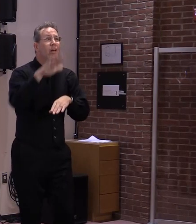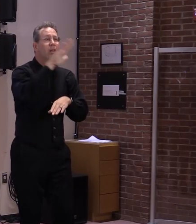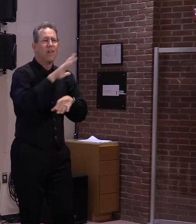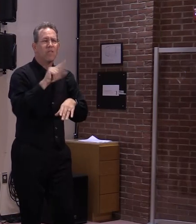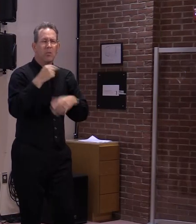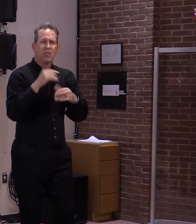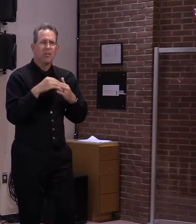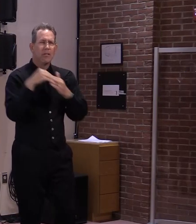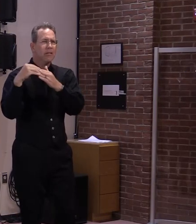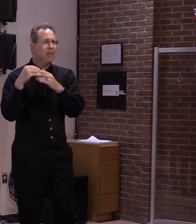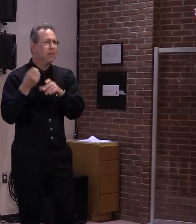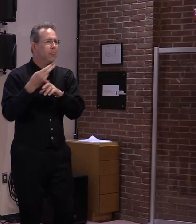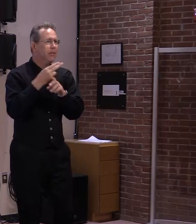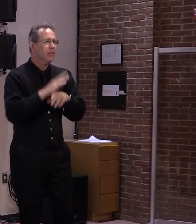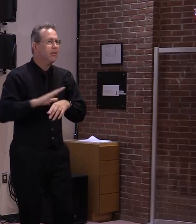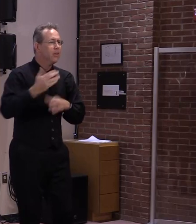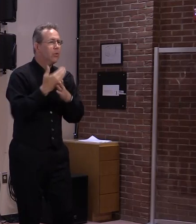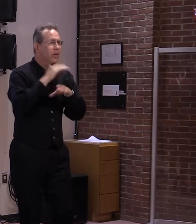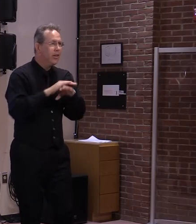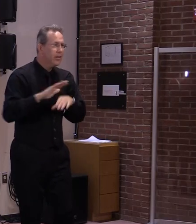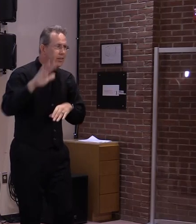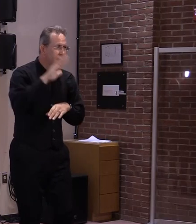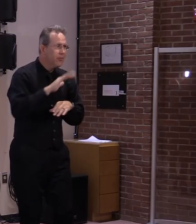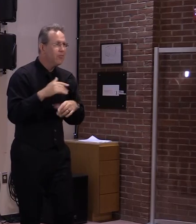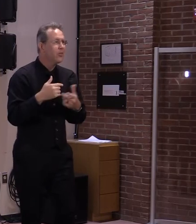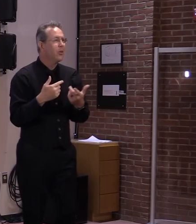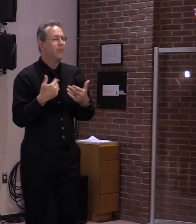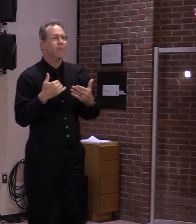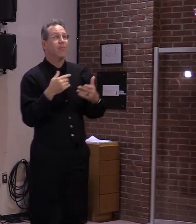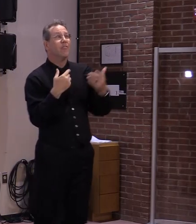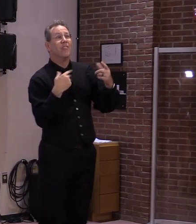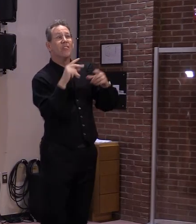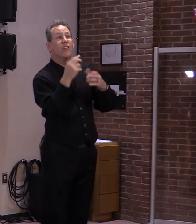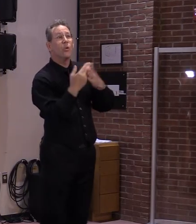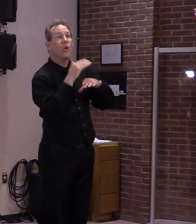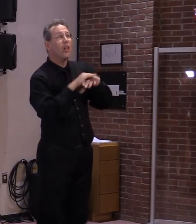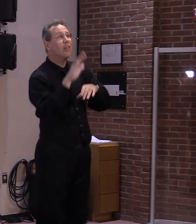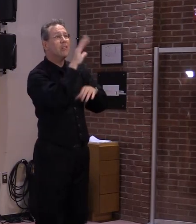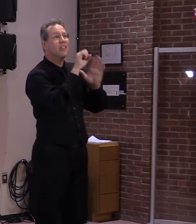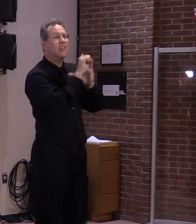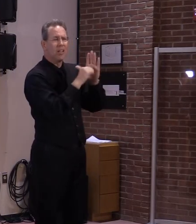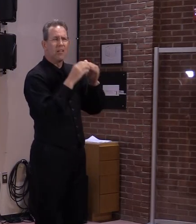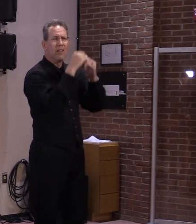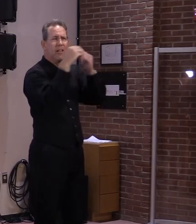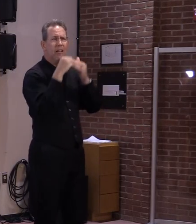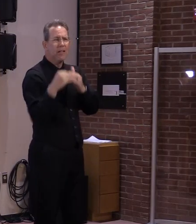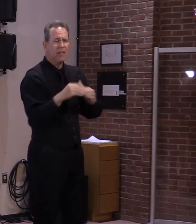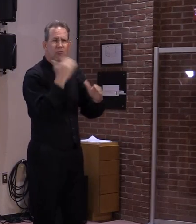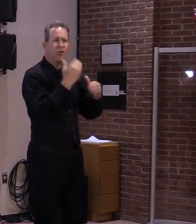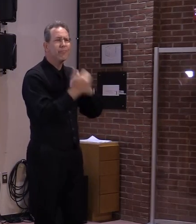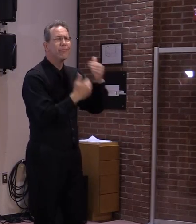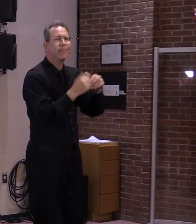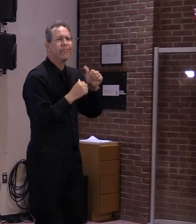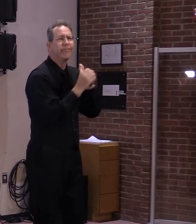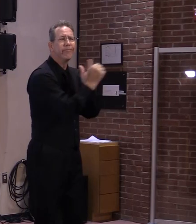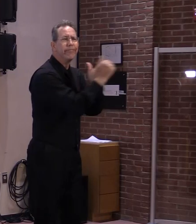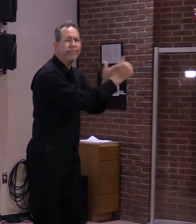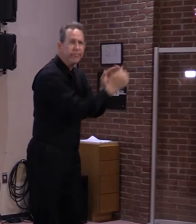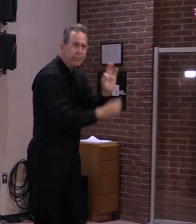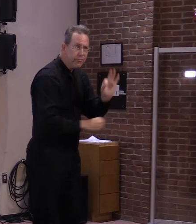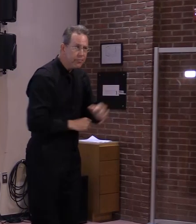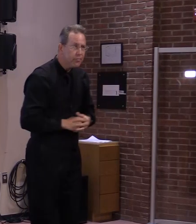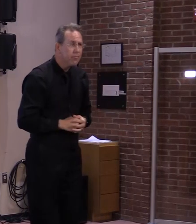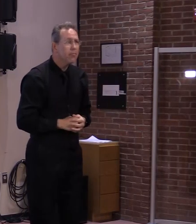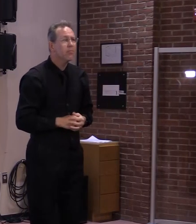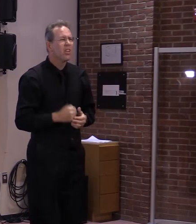the six leading states in terms of the percentage of their residents who are fully vaccinated. We've also continued to closely watch